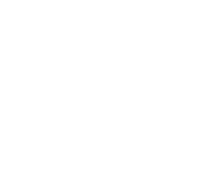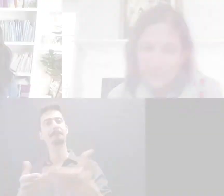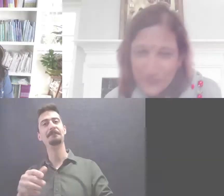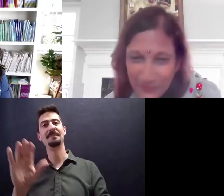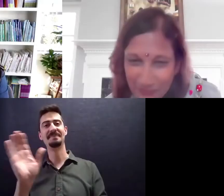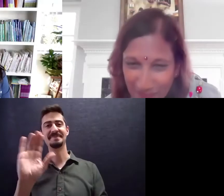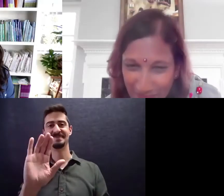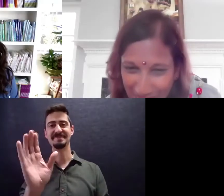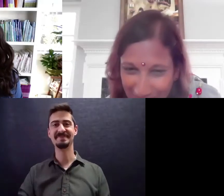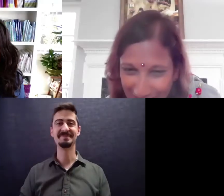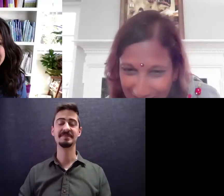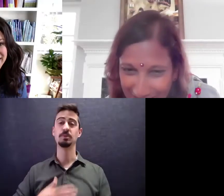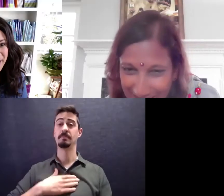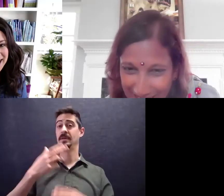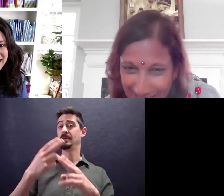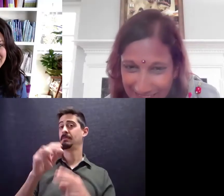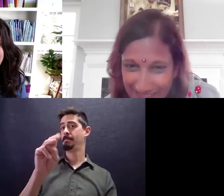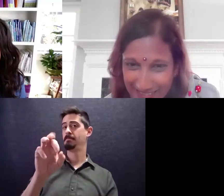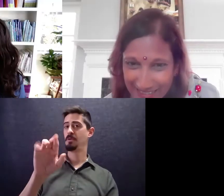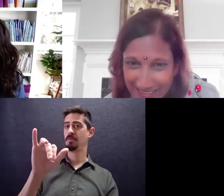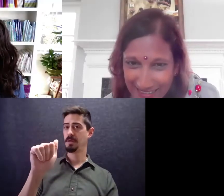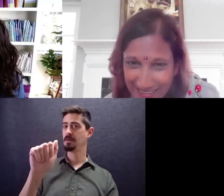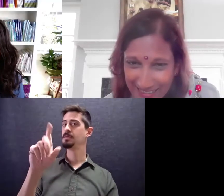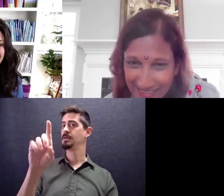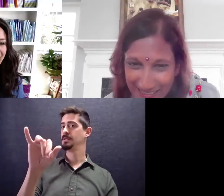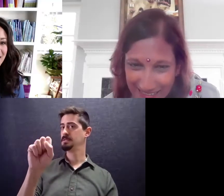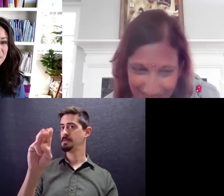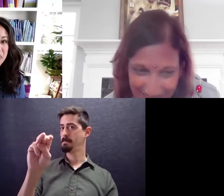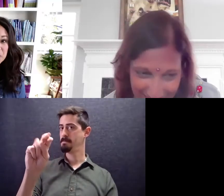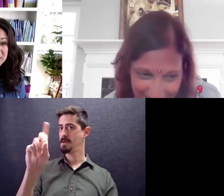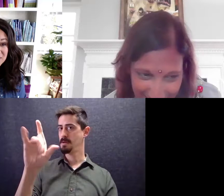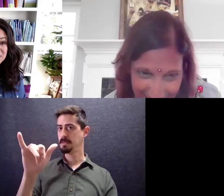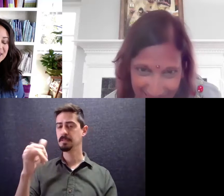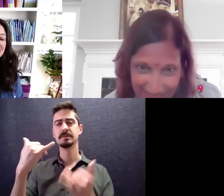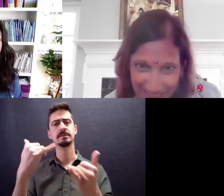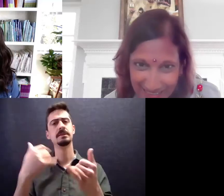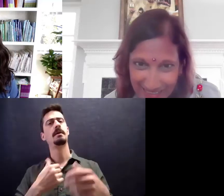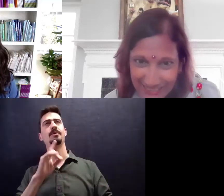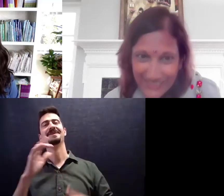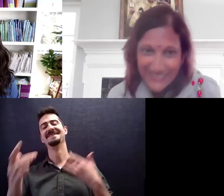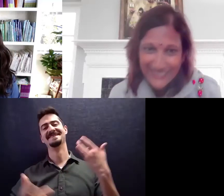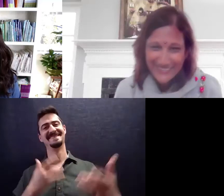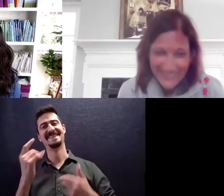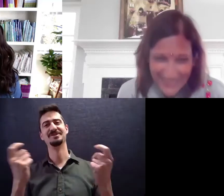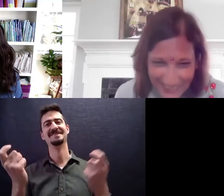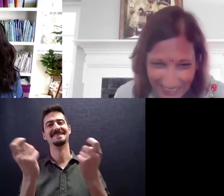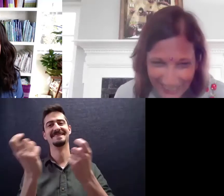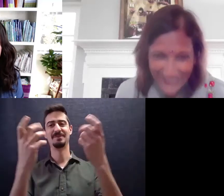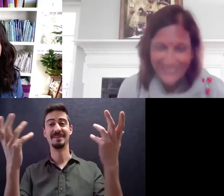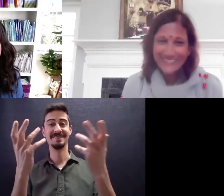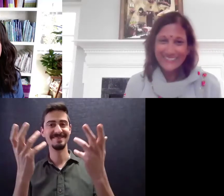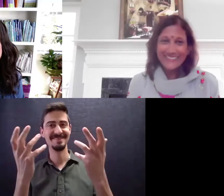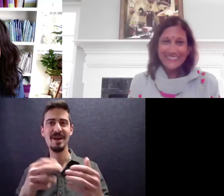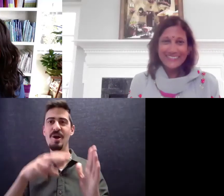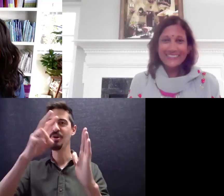My name is Maria Desmondi and today I am thrilled to celebrate Read